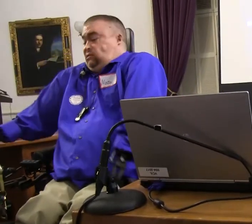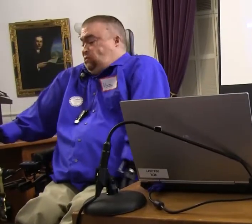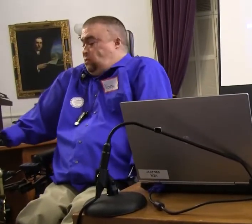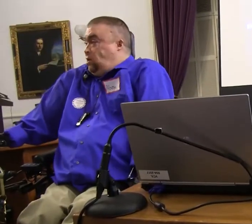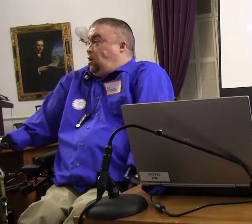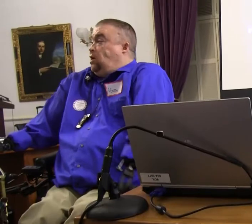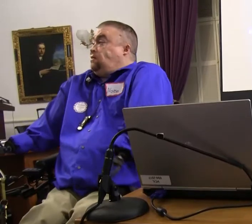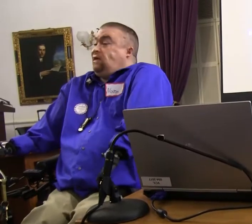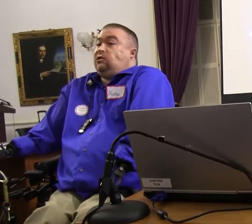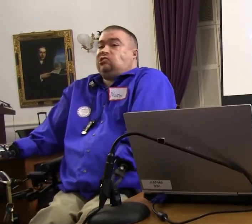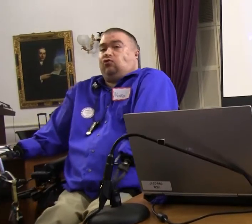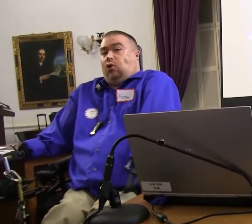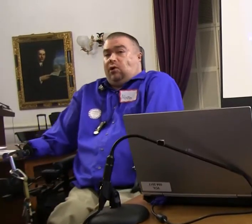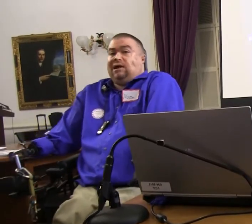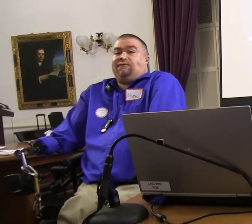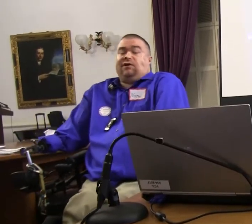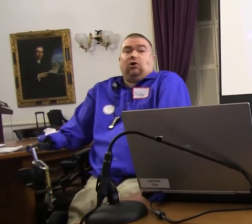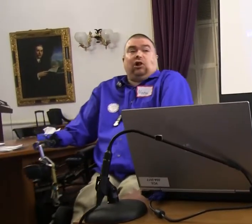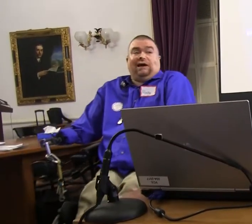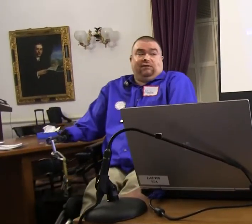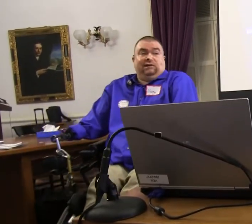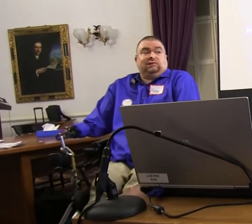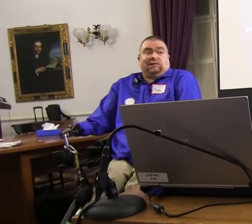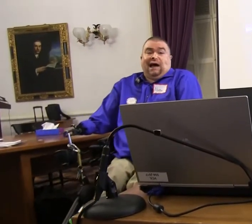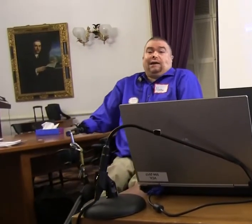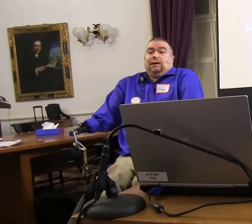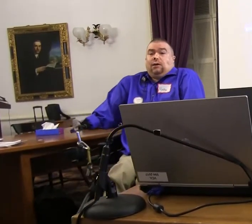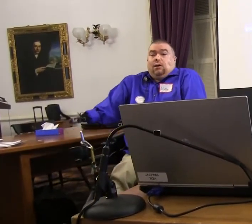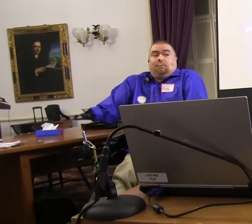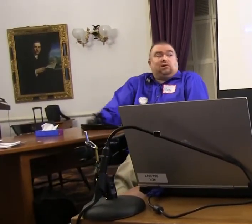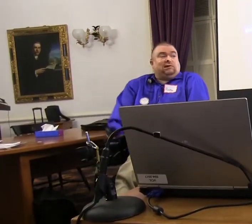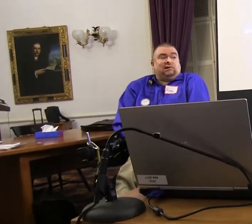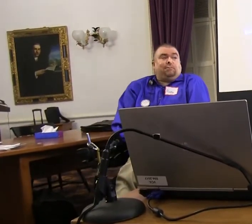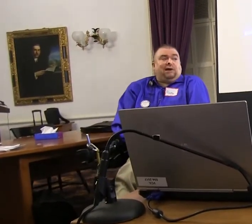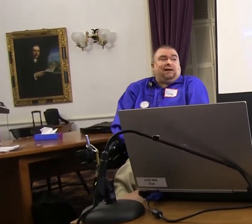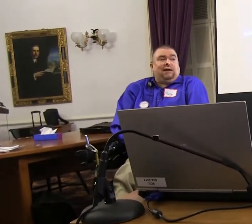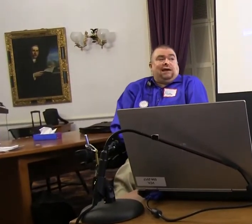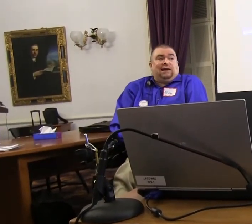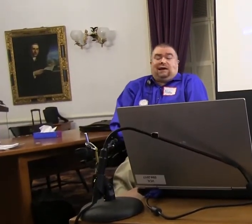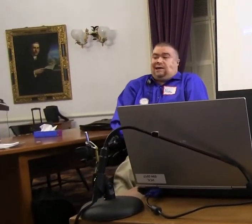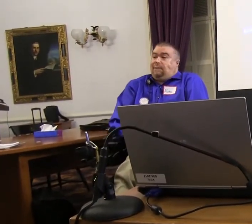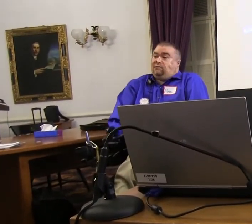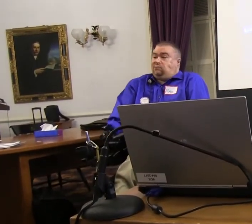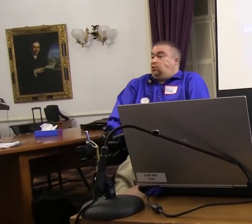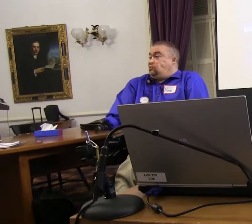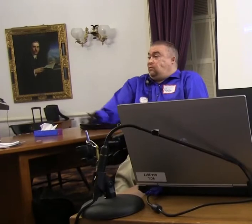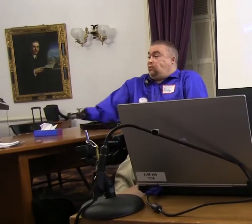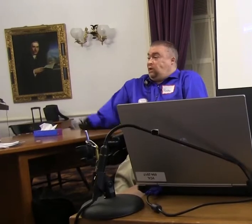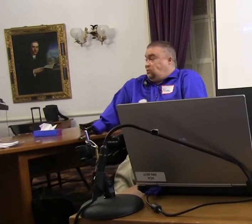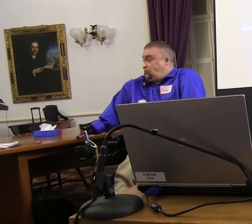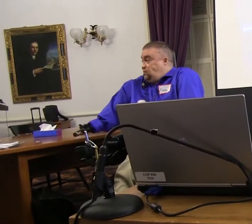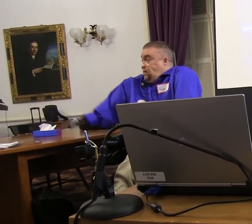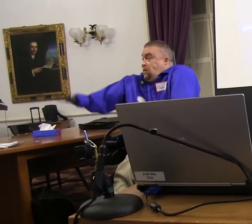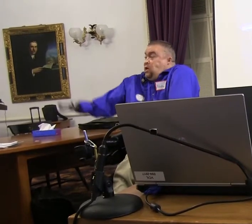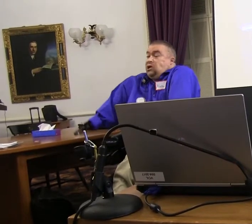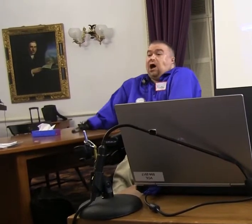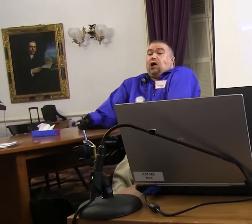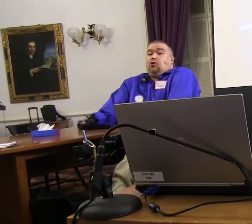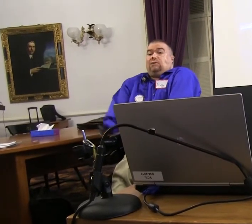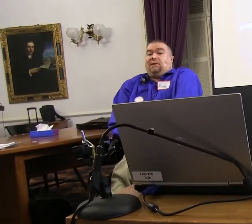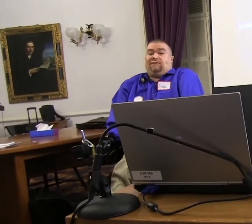Evidence. There is growing empirical evidence that participating in adaptive sports and recreation